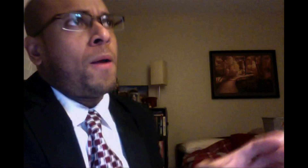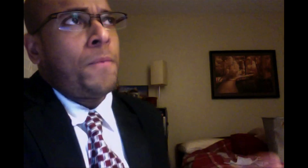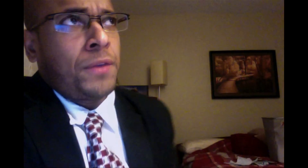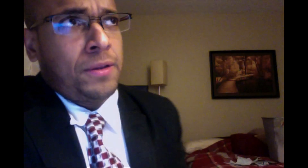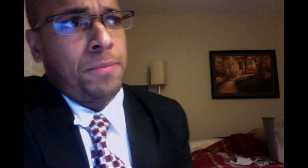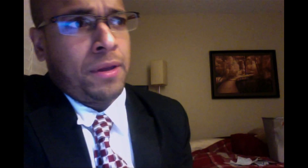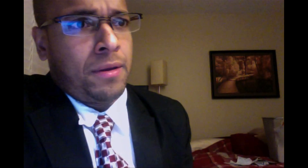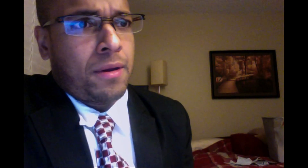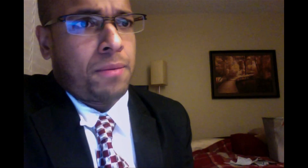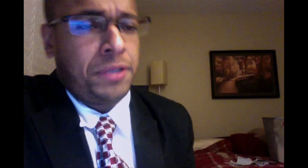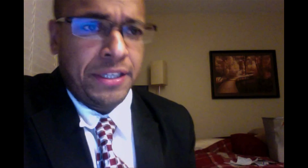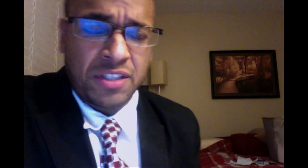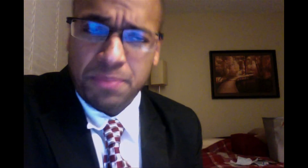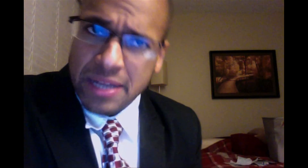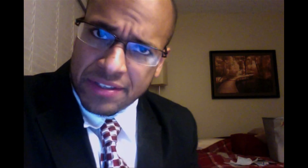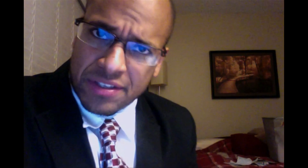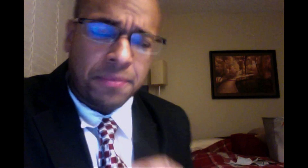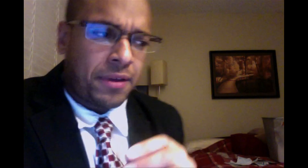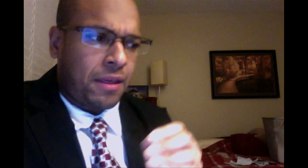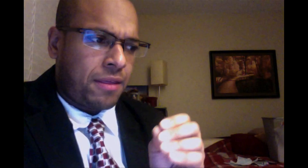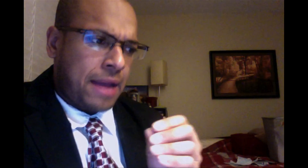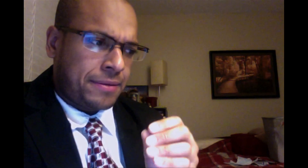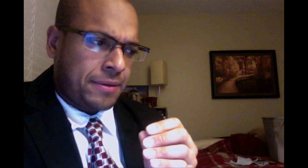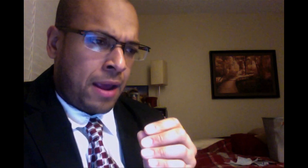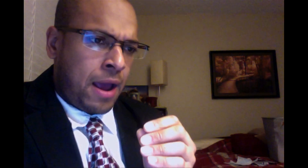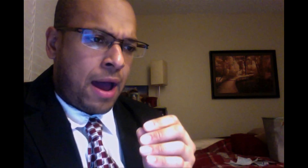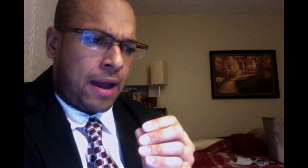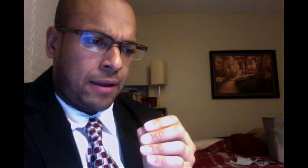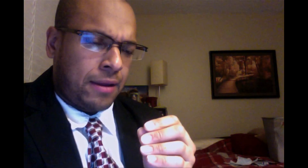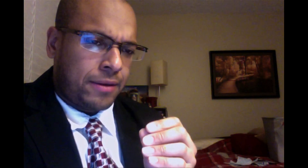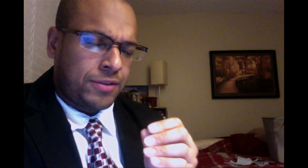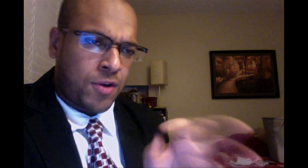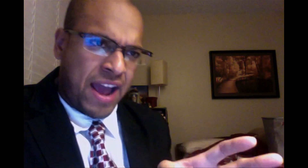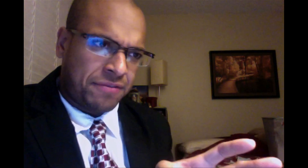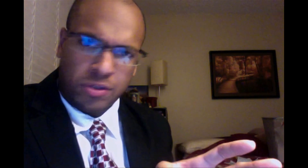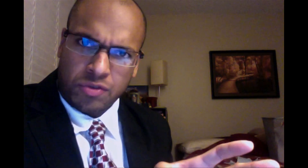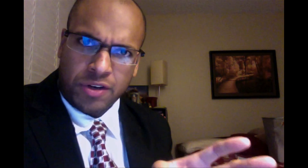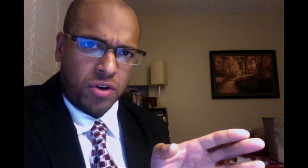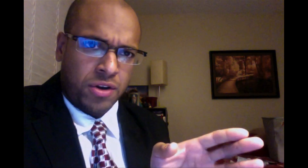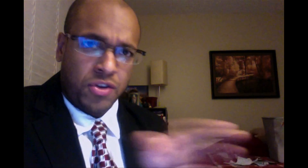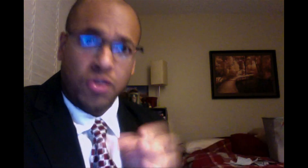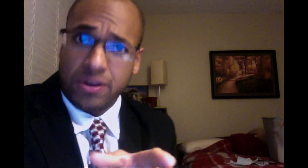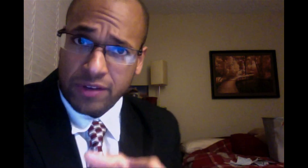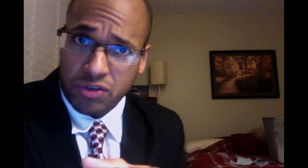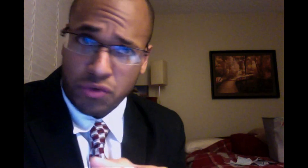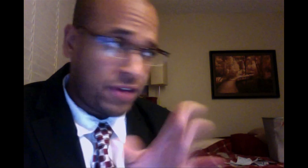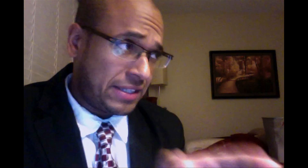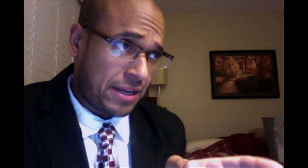Let me please explain something that I don't have children. You can rest assured if I did,